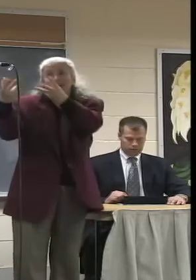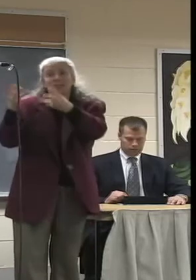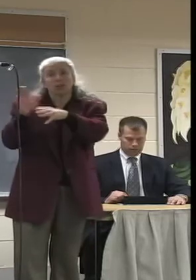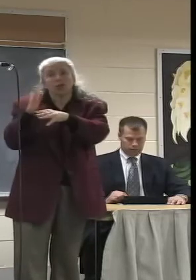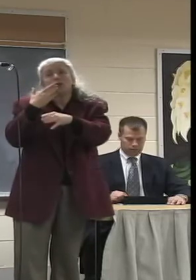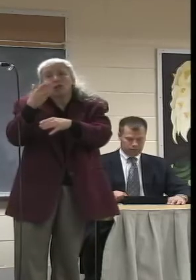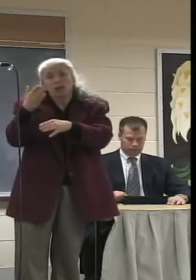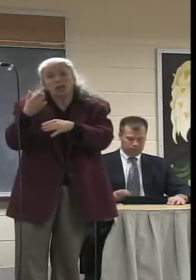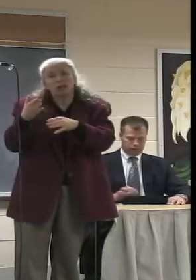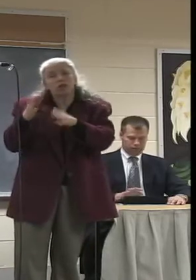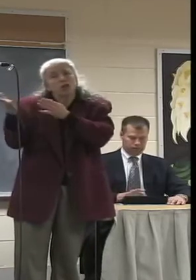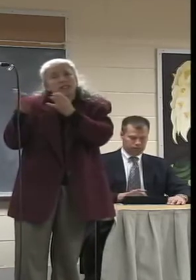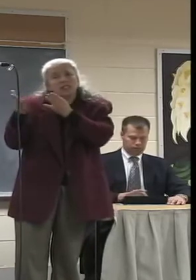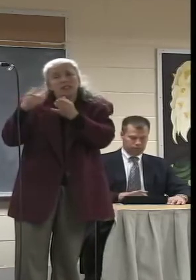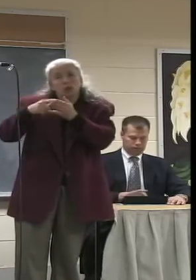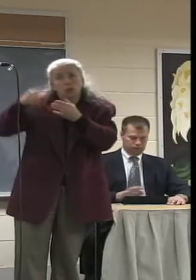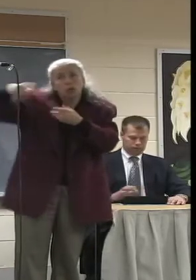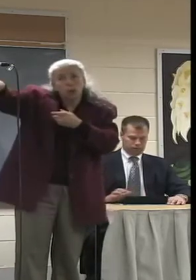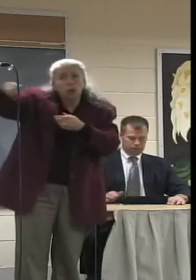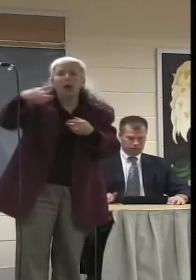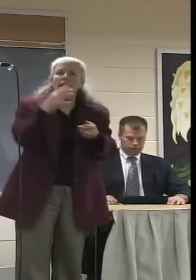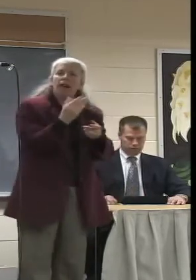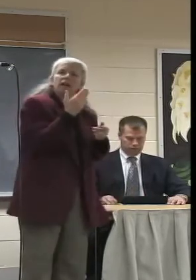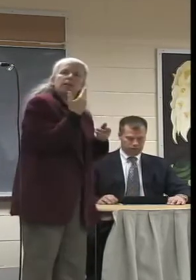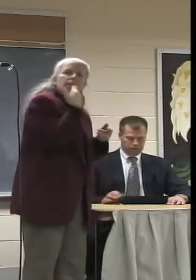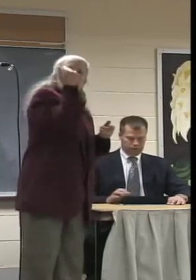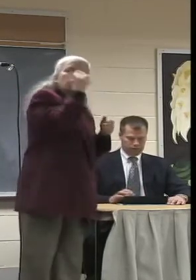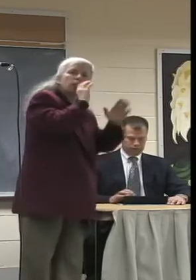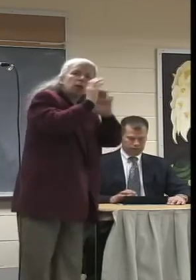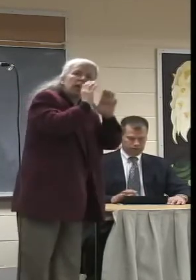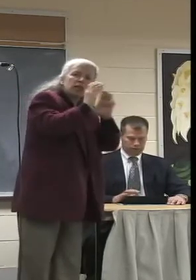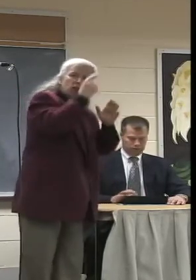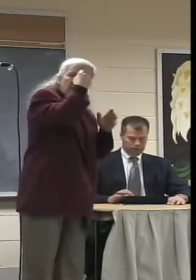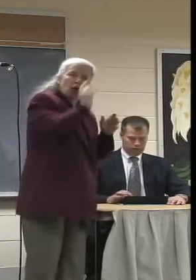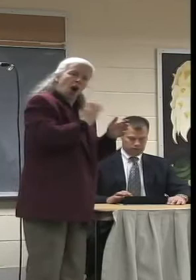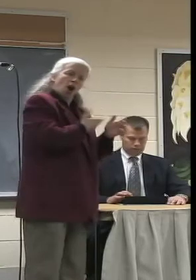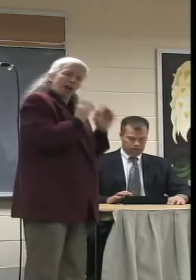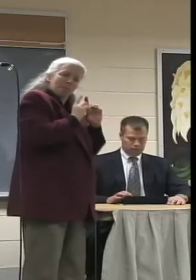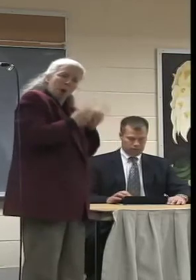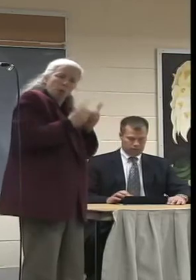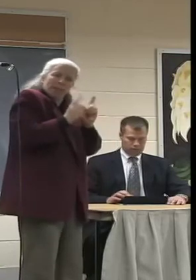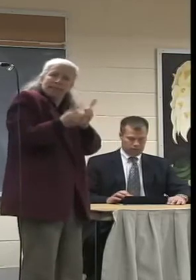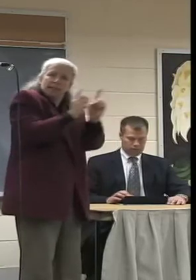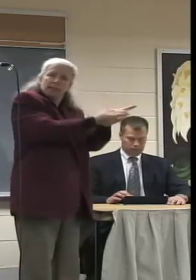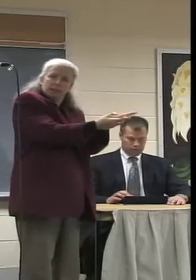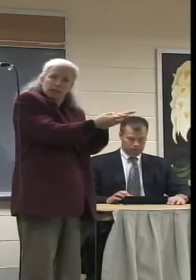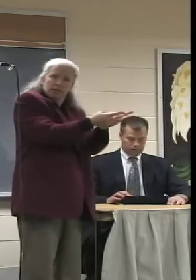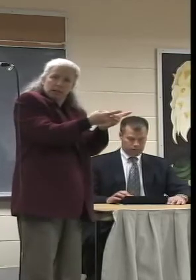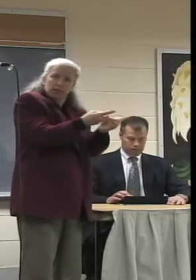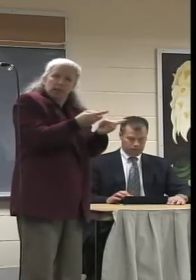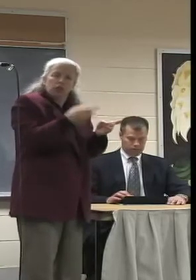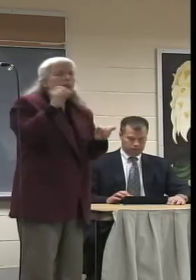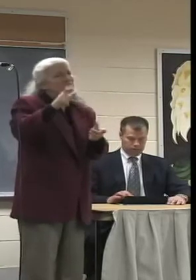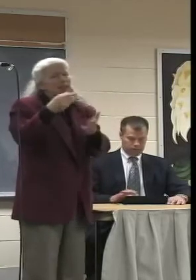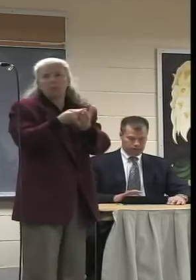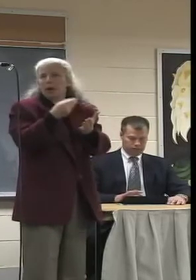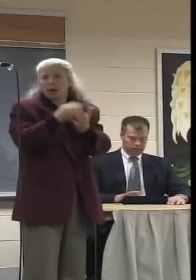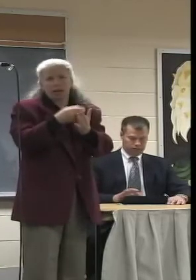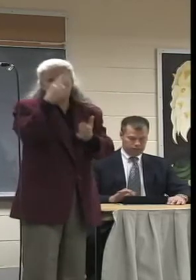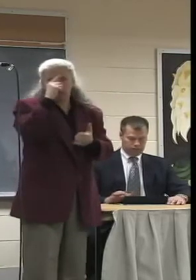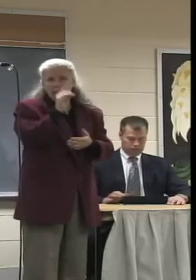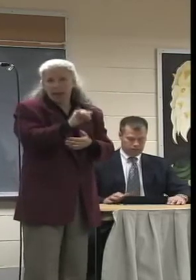communication between the departments. So it's really important that the funding continues in order to maintain.